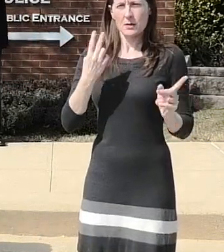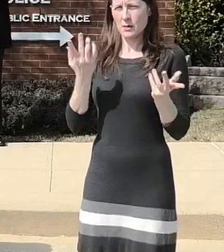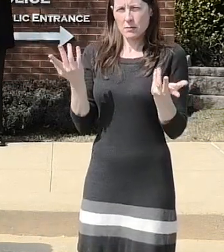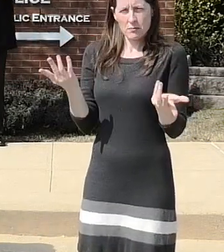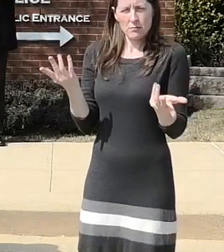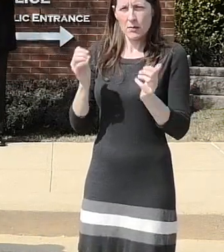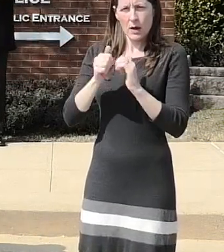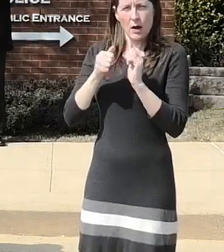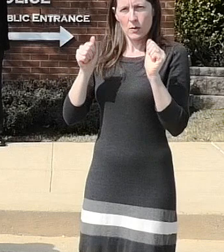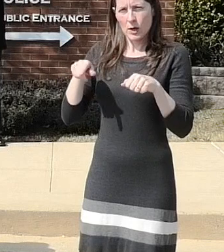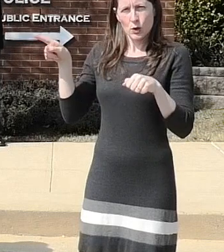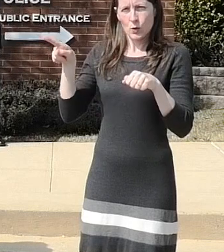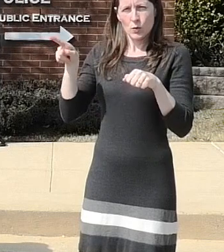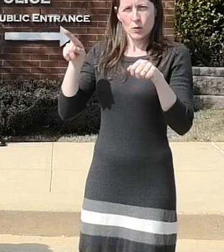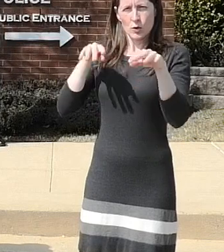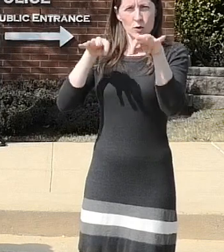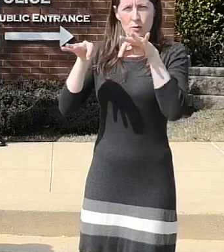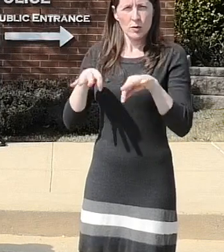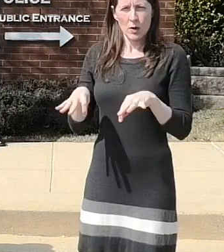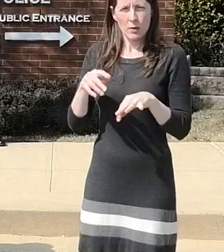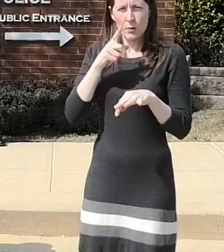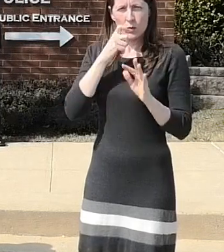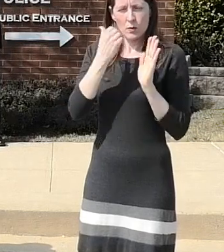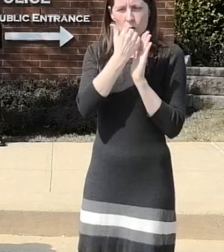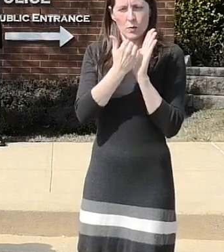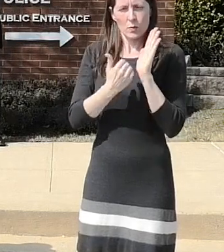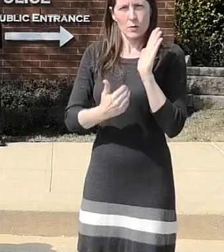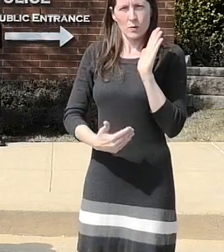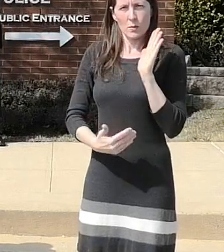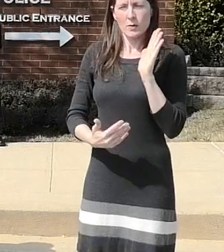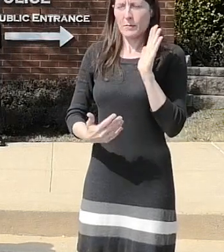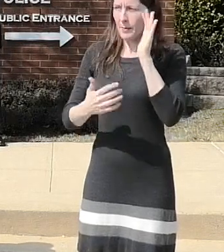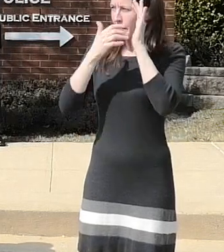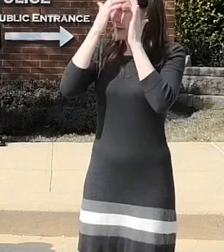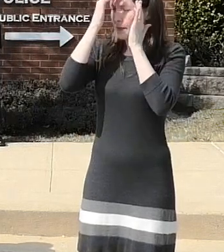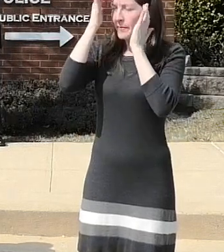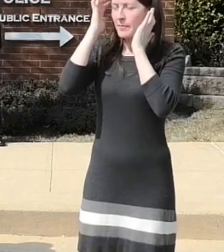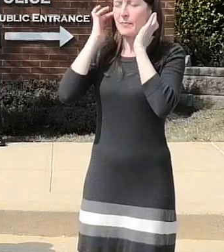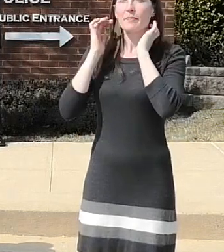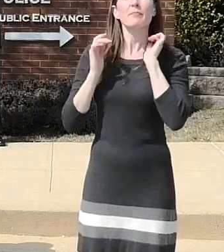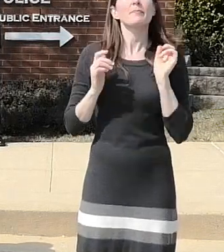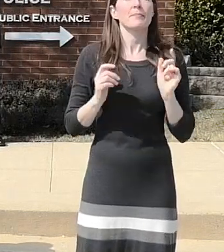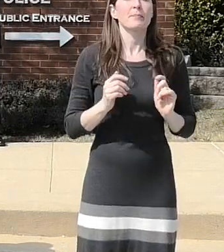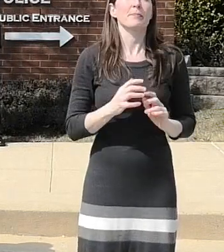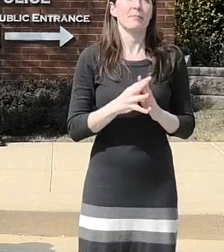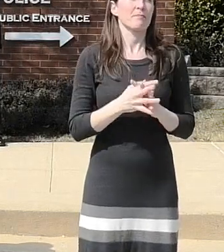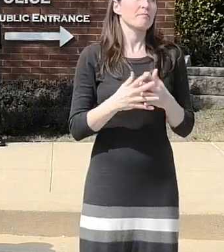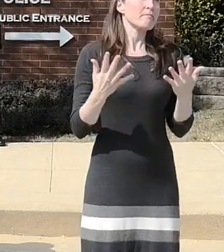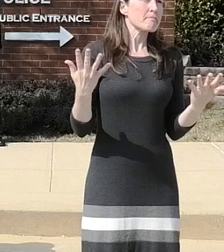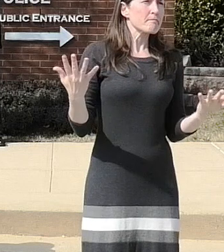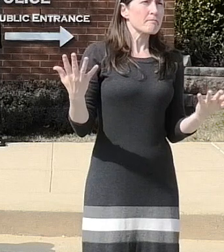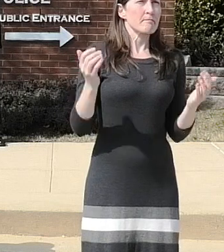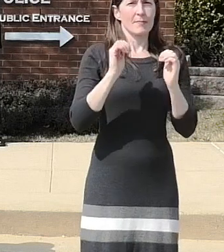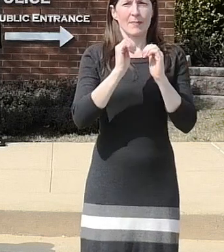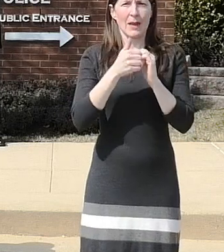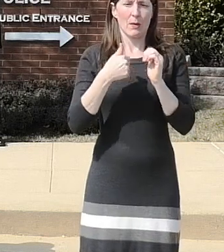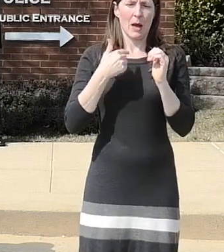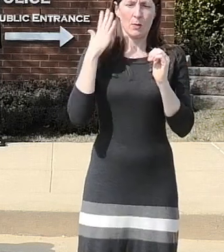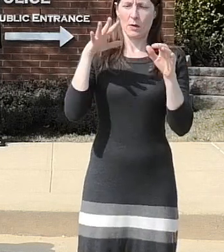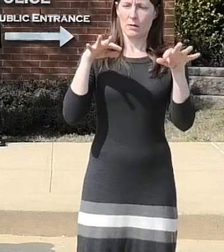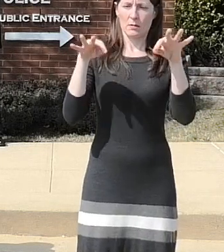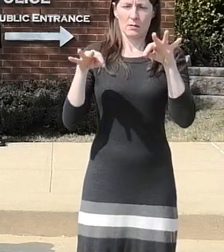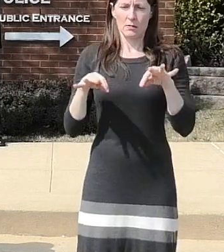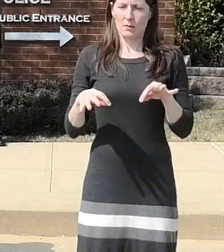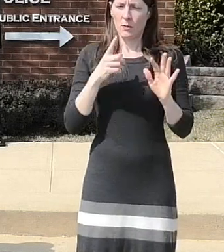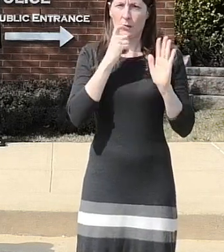the question was there was a list and how would i characterize that list um i don't know how i would characterize it other than